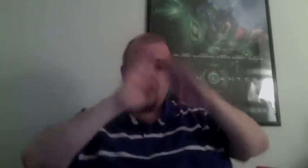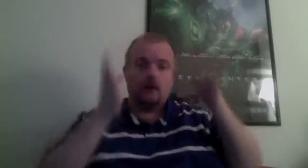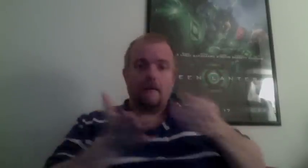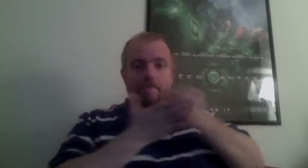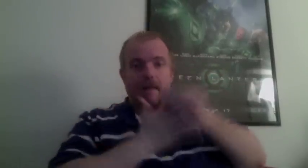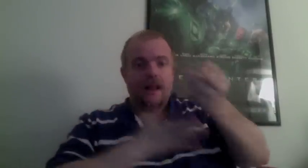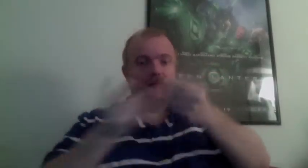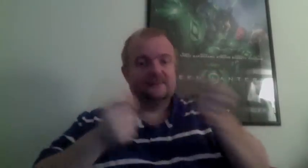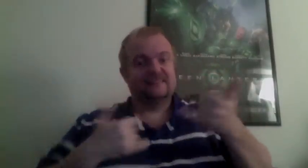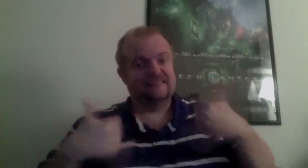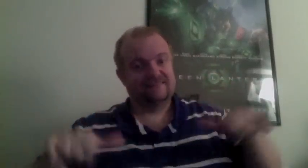are numbered.